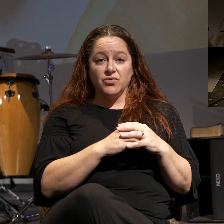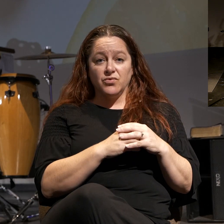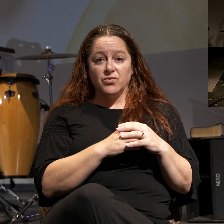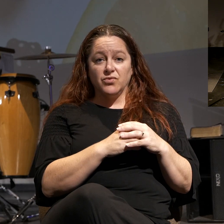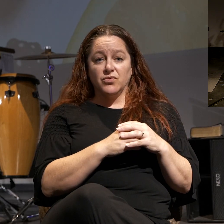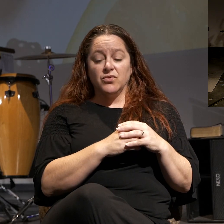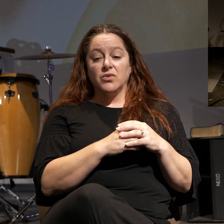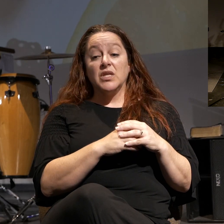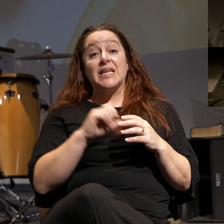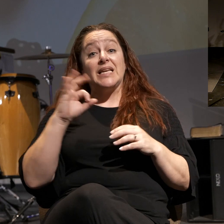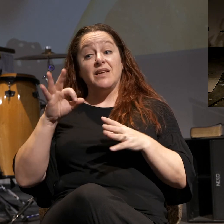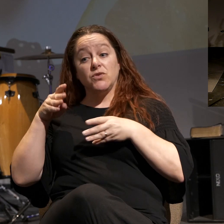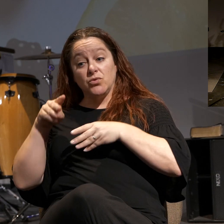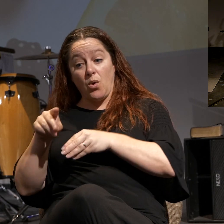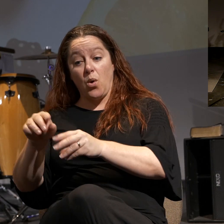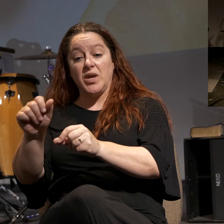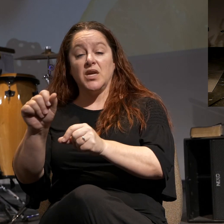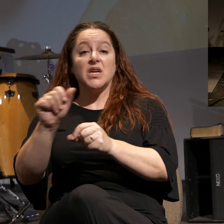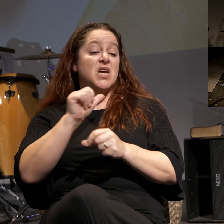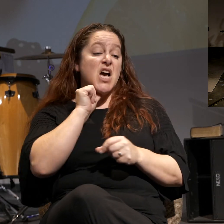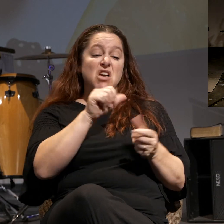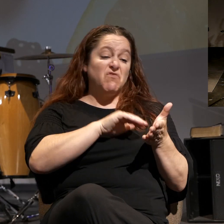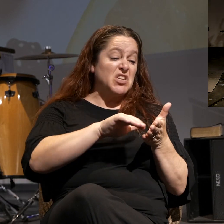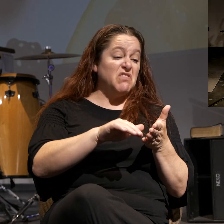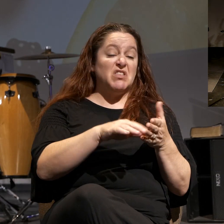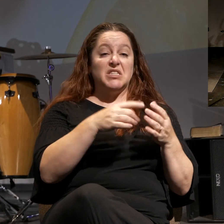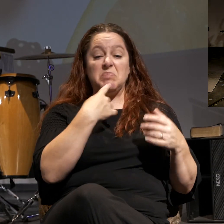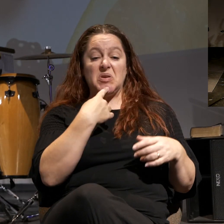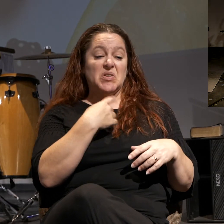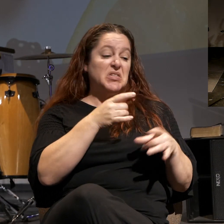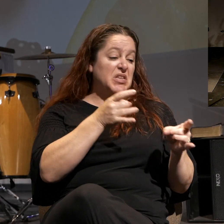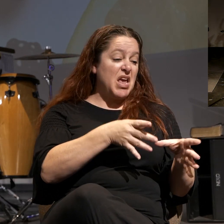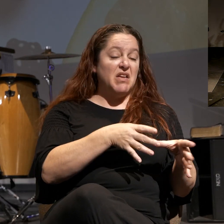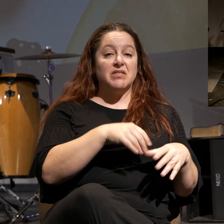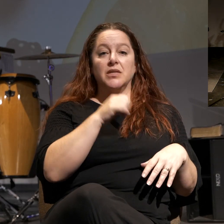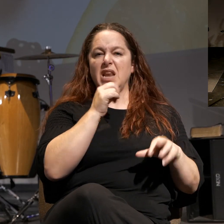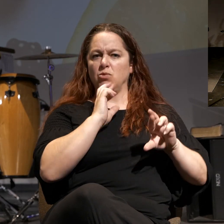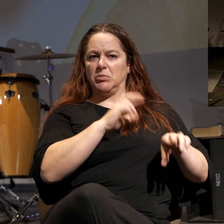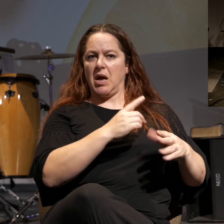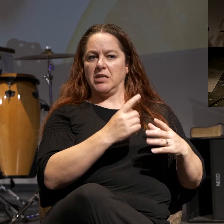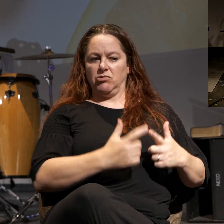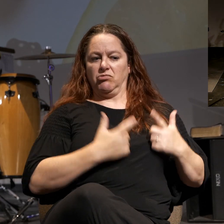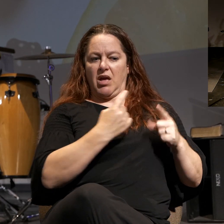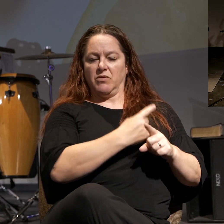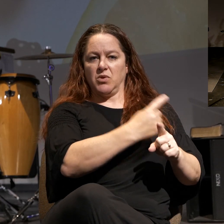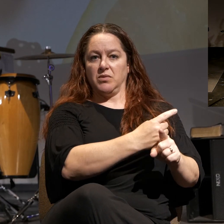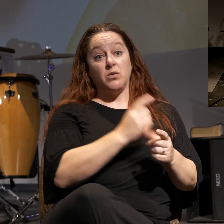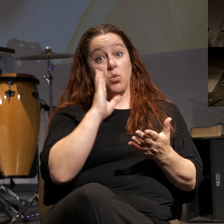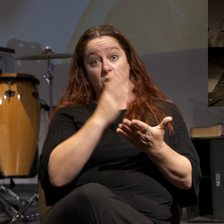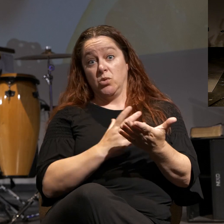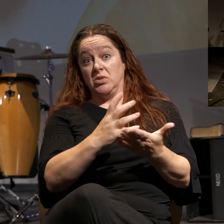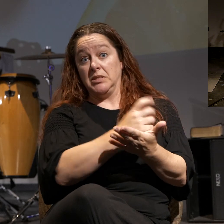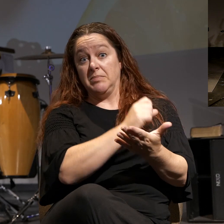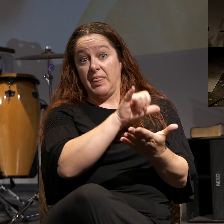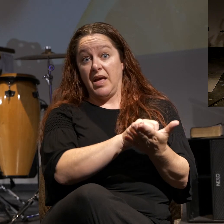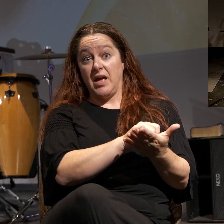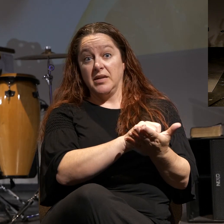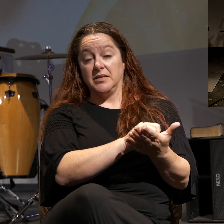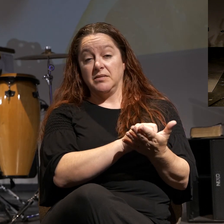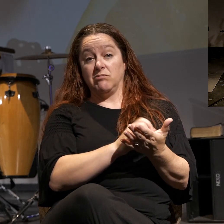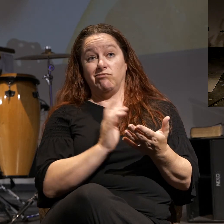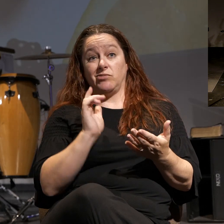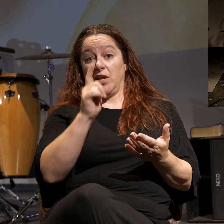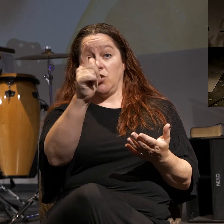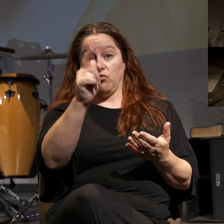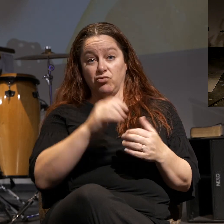If you are sowing seeds of unforgiveness, bitterness, hatefulness, you're not responding to life appropriately, that's what you're going to reap. It's just a matter of